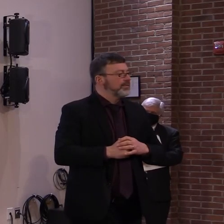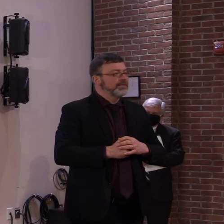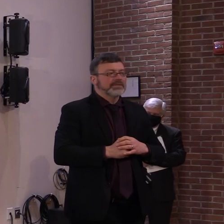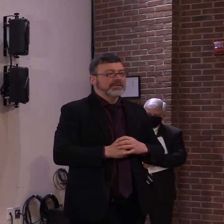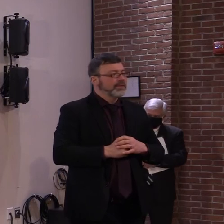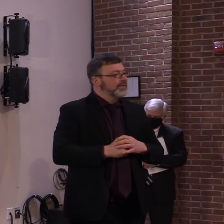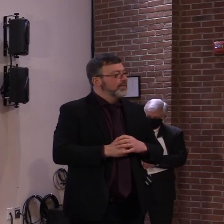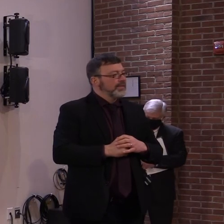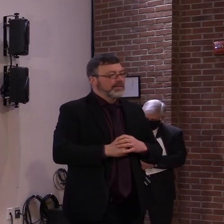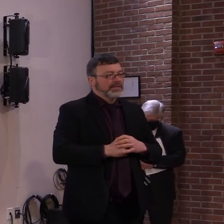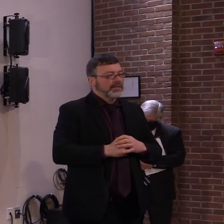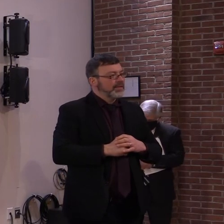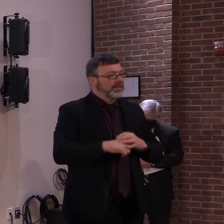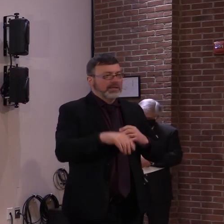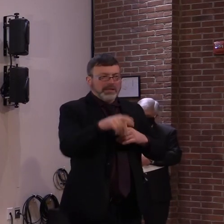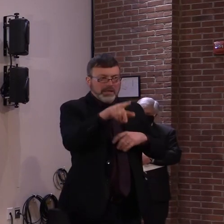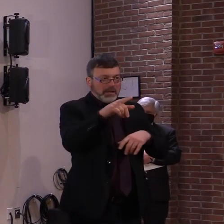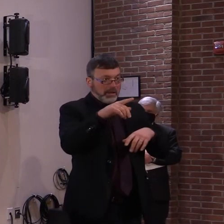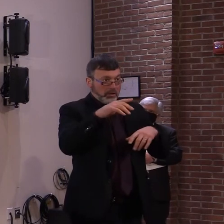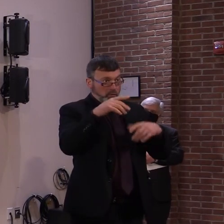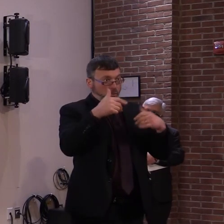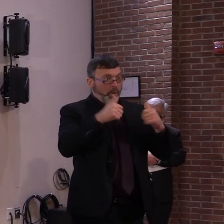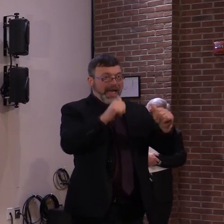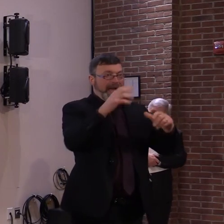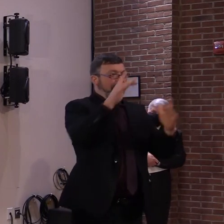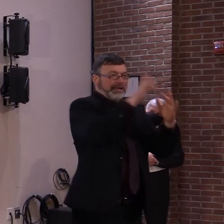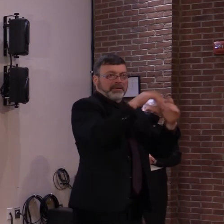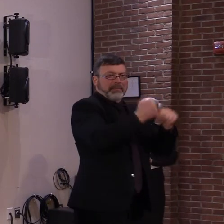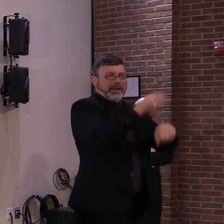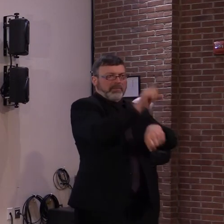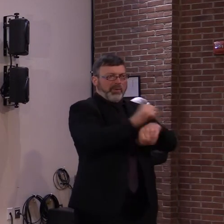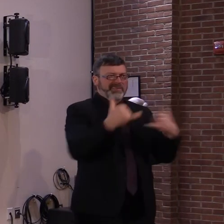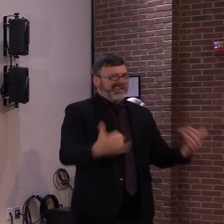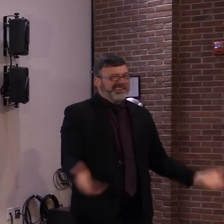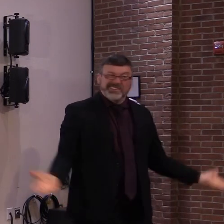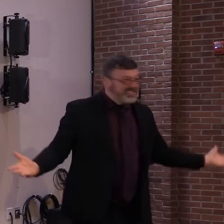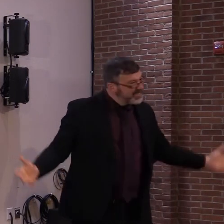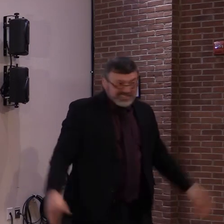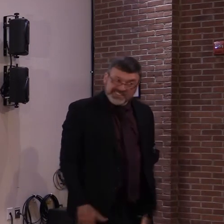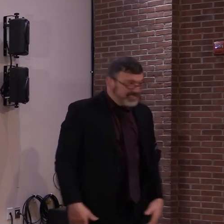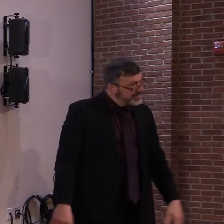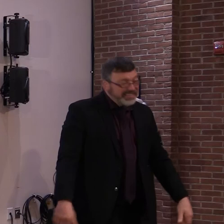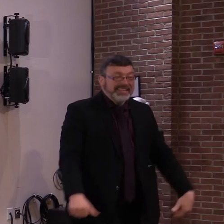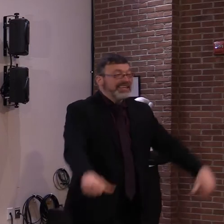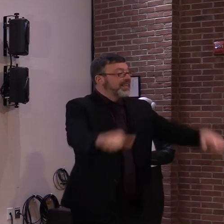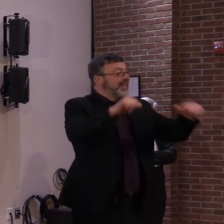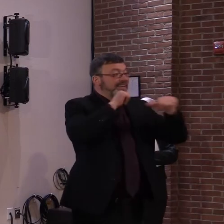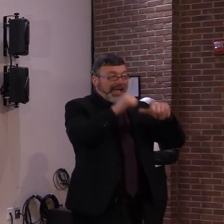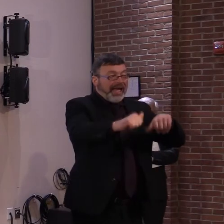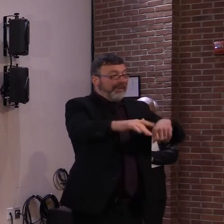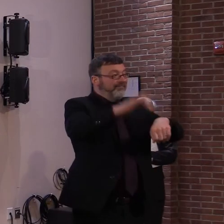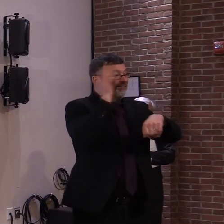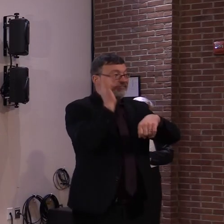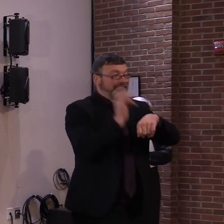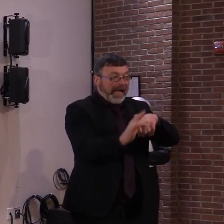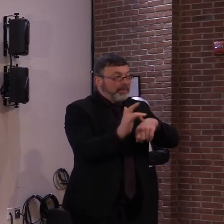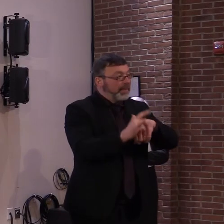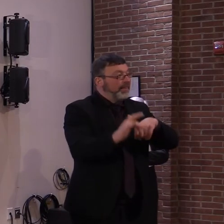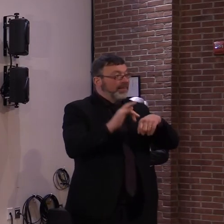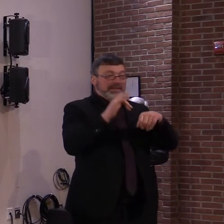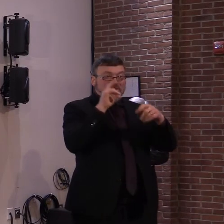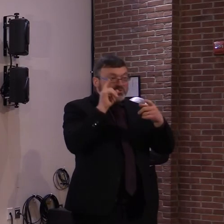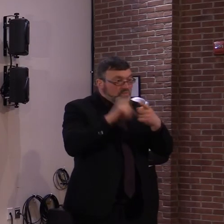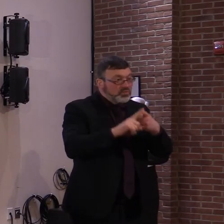Smith's and my messages earlier on, a couple hours ago now, that the